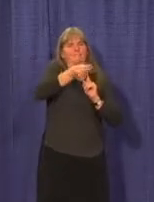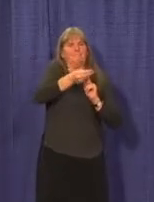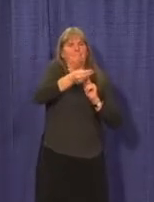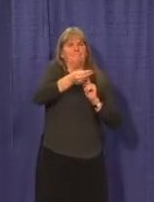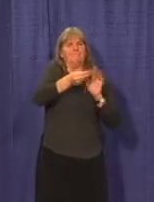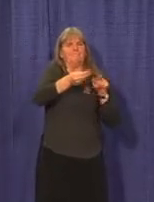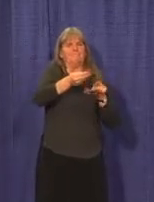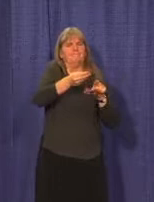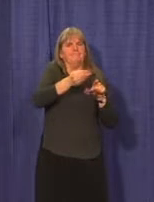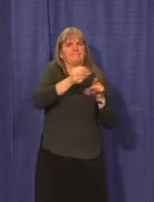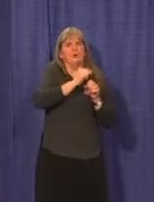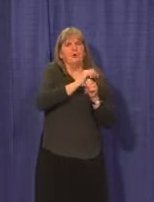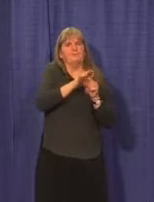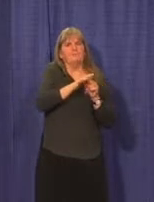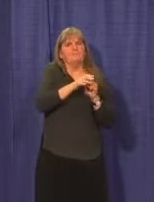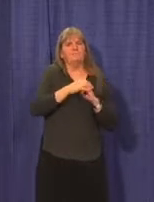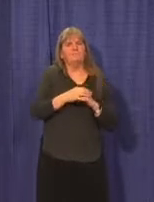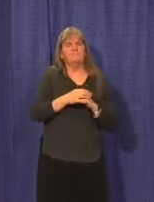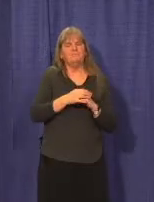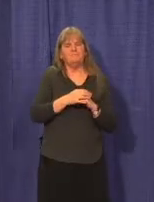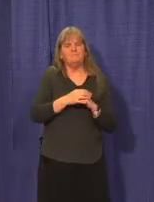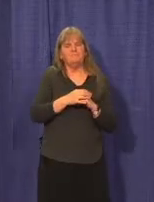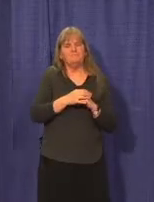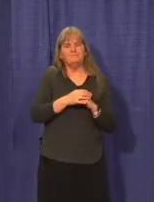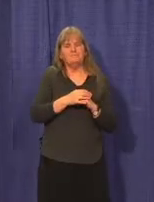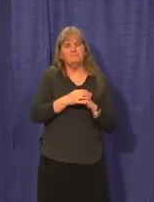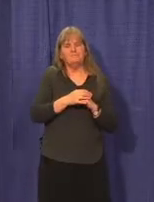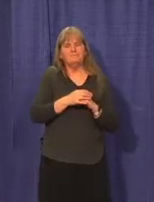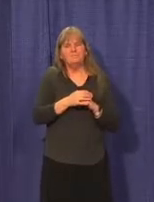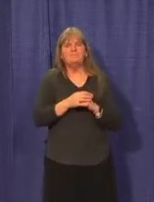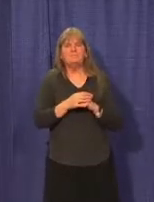COVID infection in Yukon.